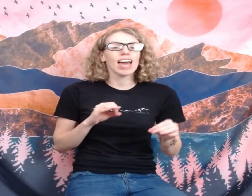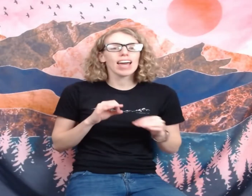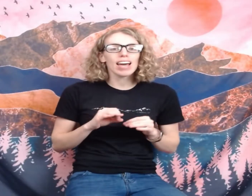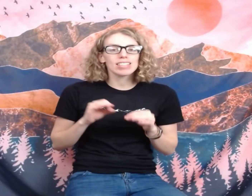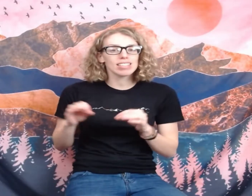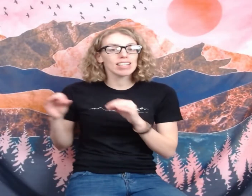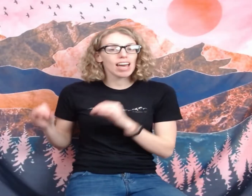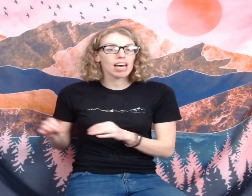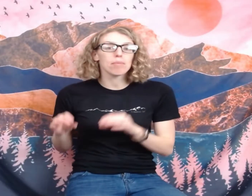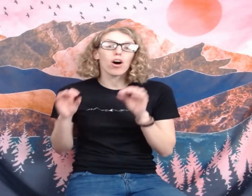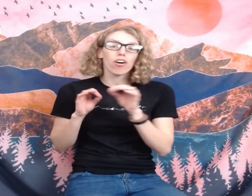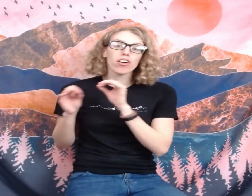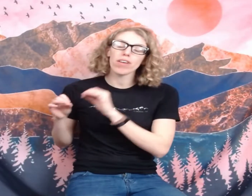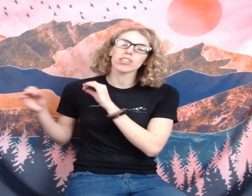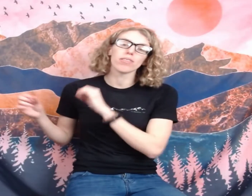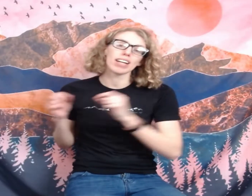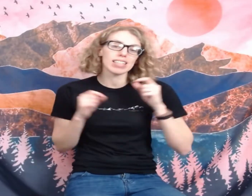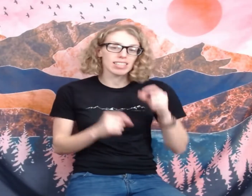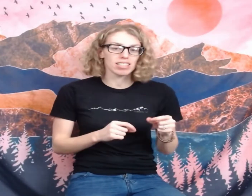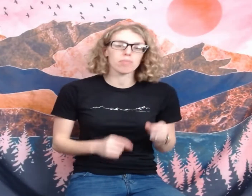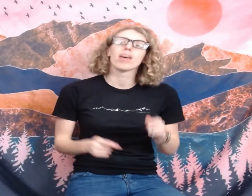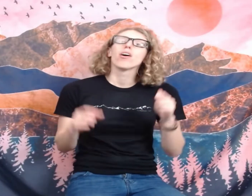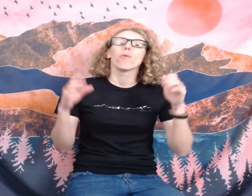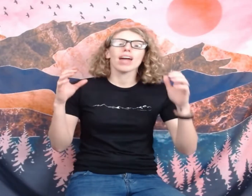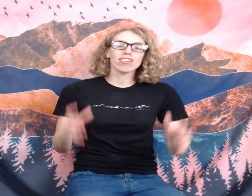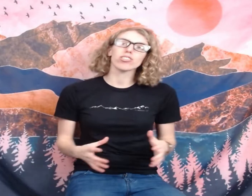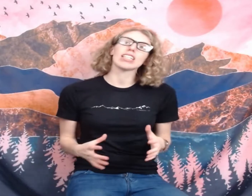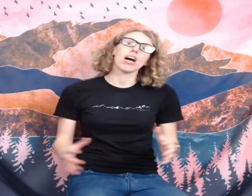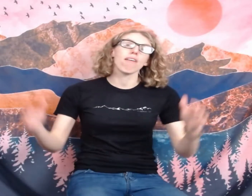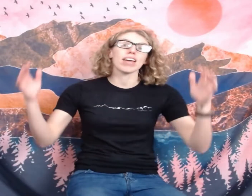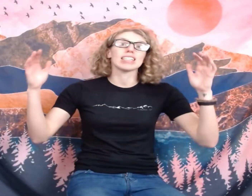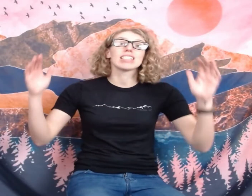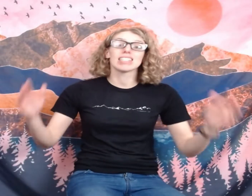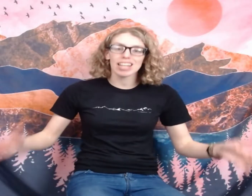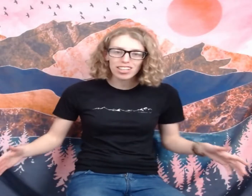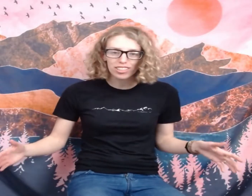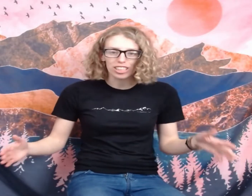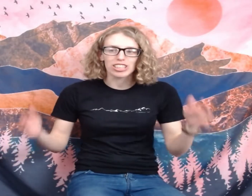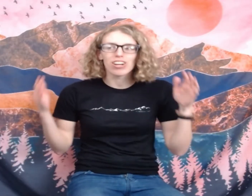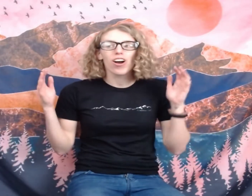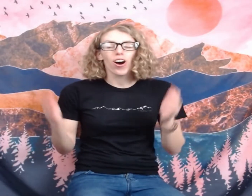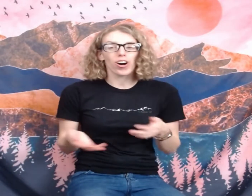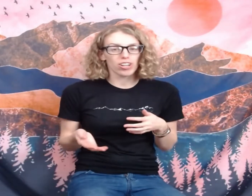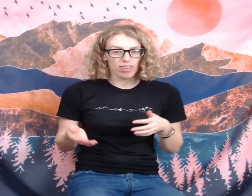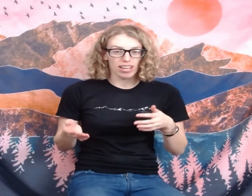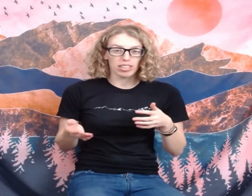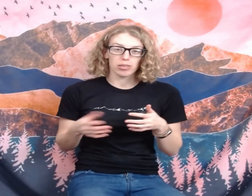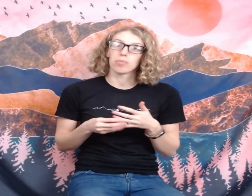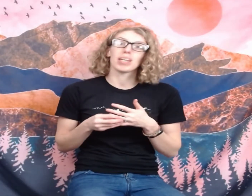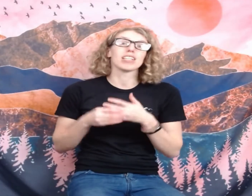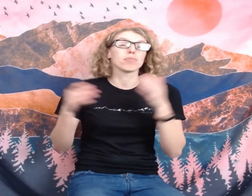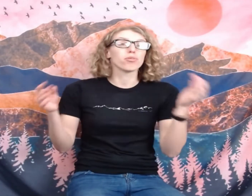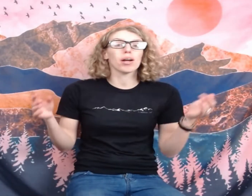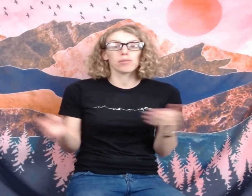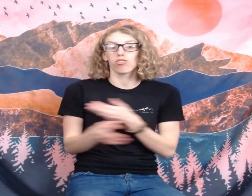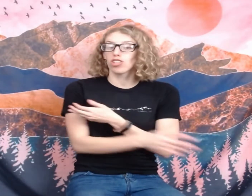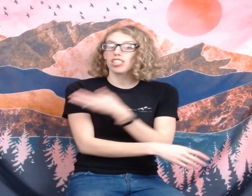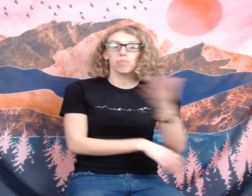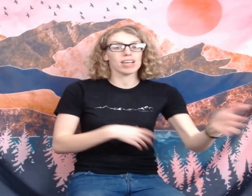ASTM our value rating system we actually now have a standard R value because before it was just based